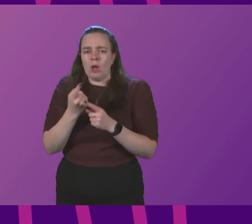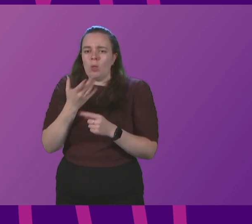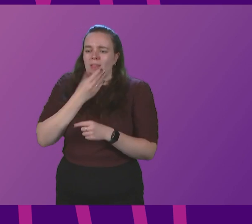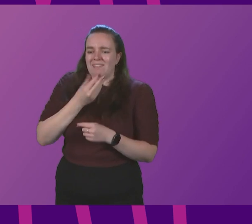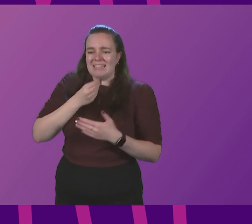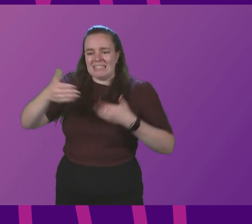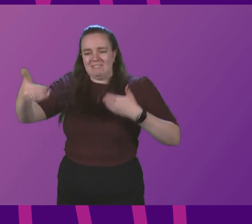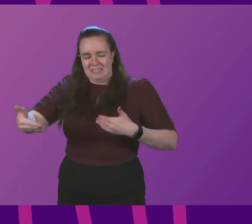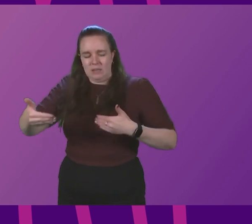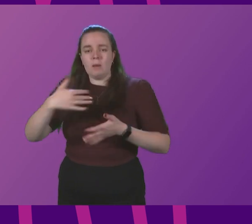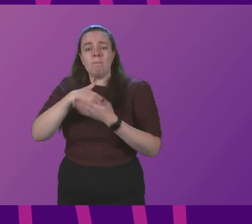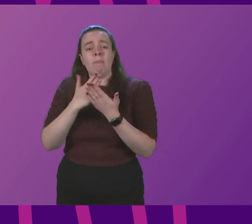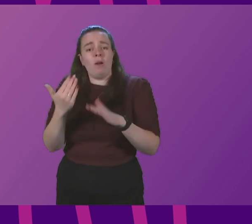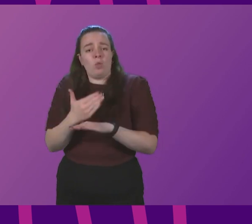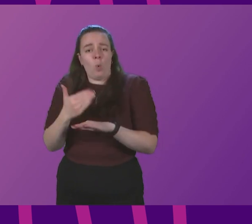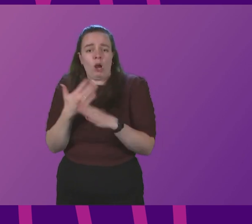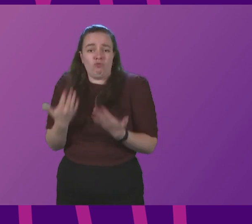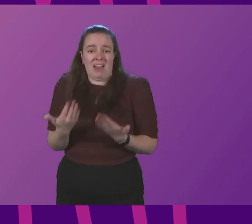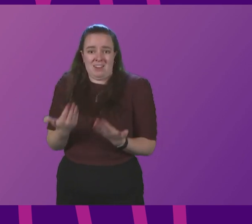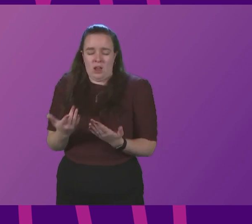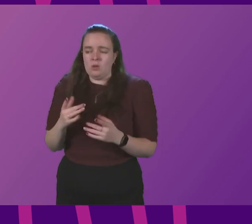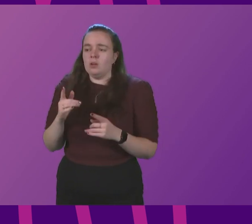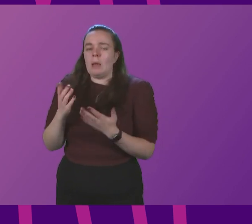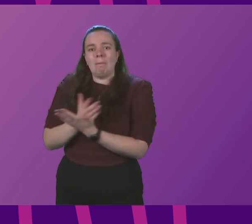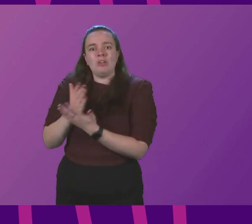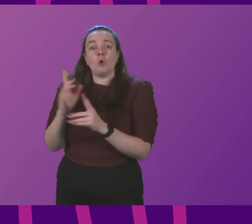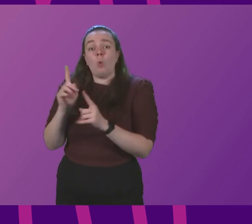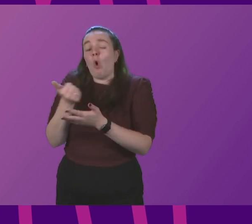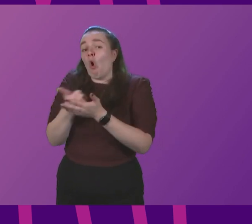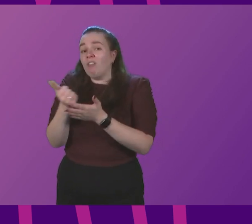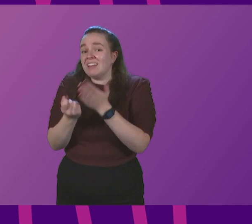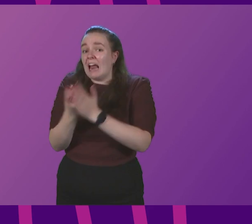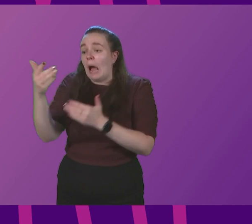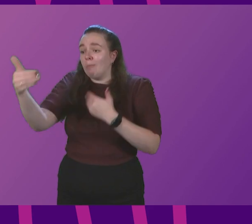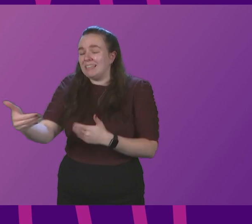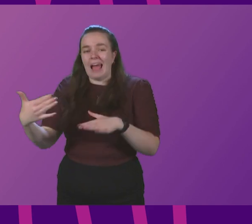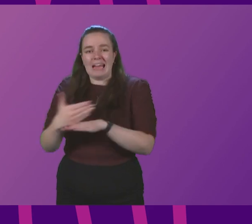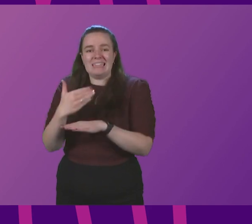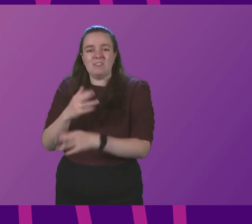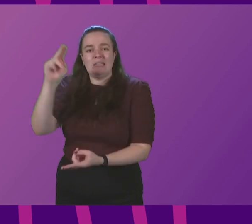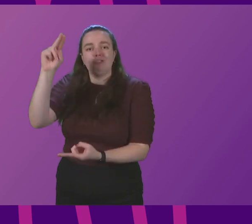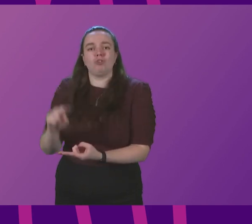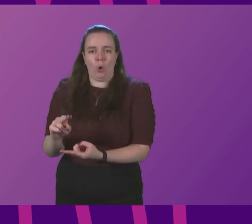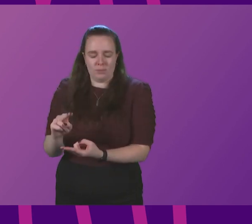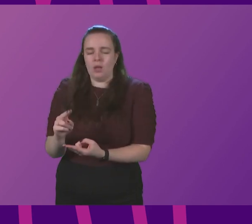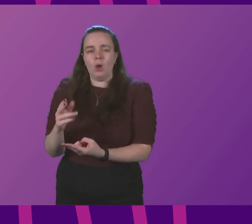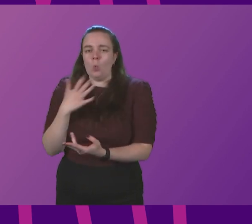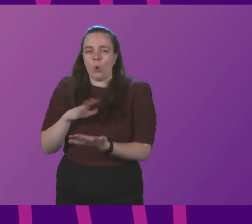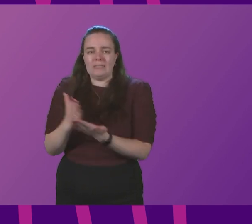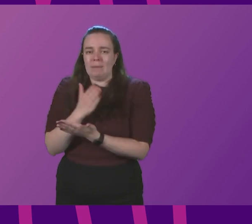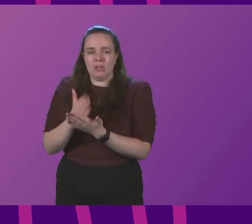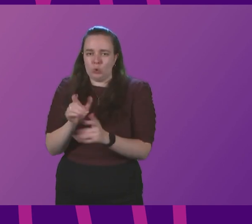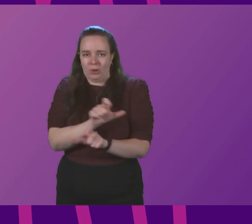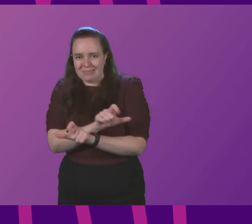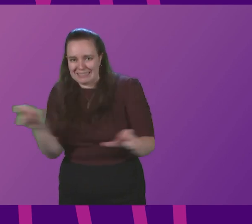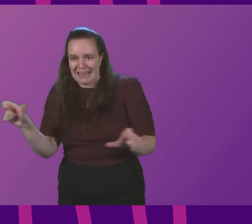are doing right now is to ensure that what would often happen over the festive season is that activity drops, that we avoid that as far as possible over